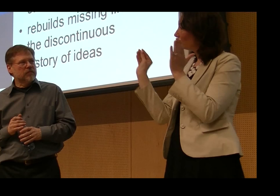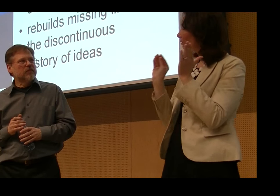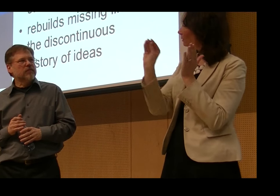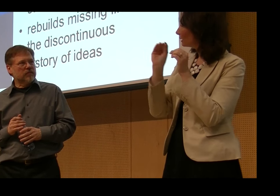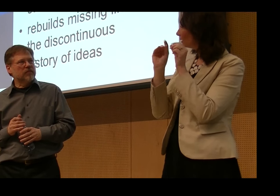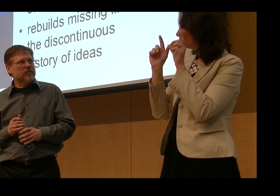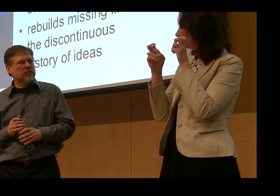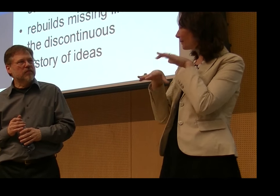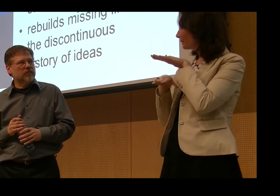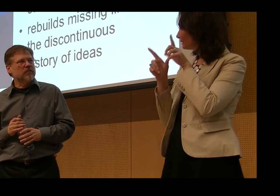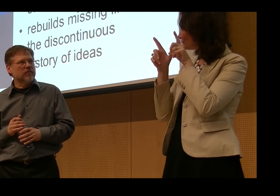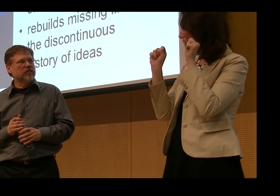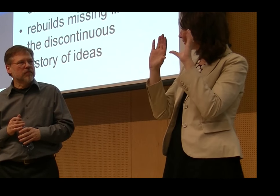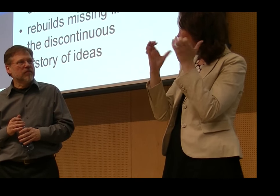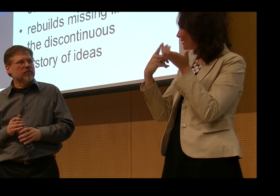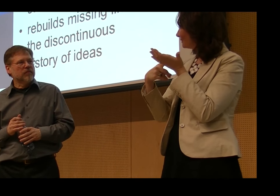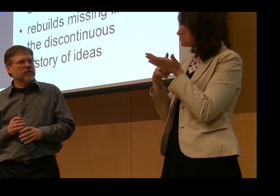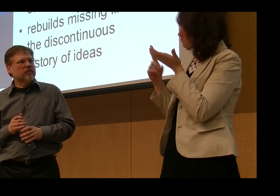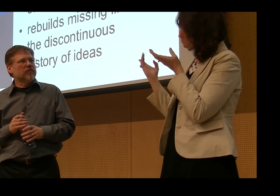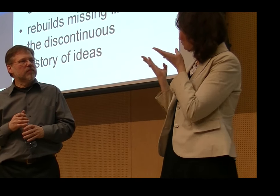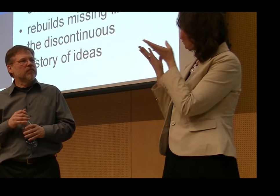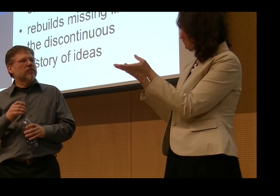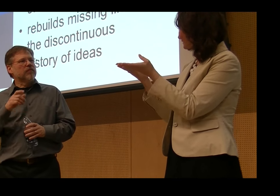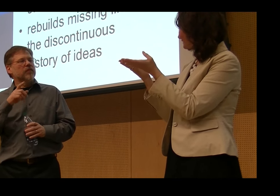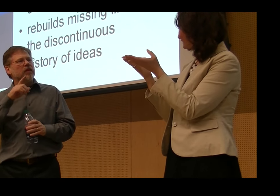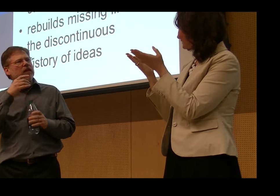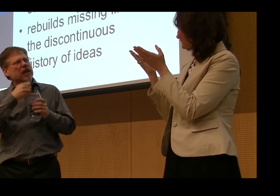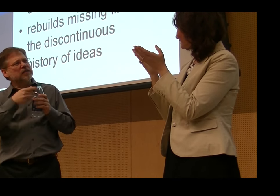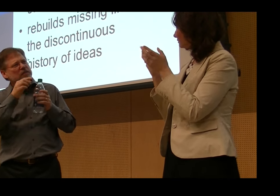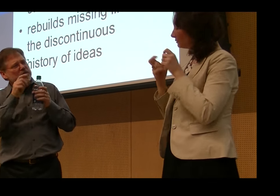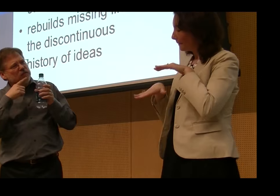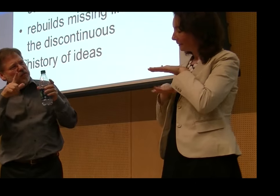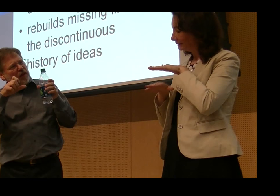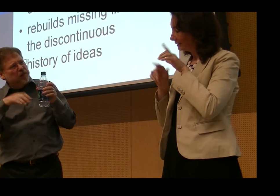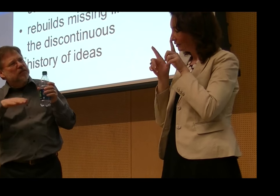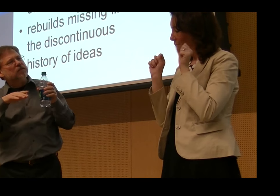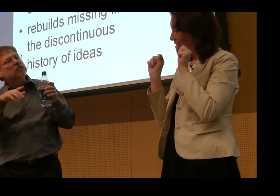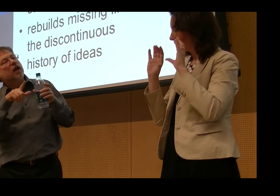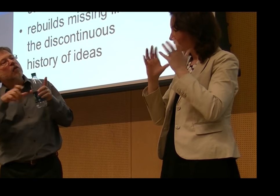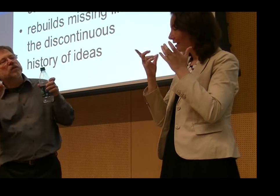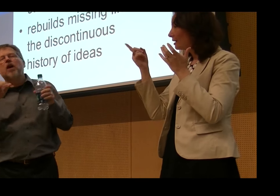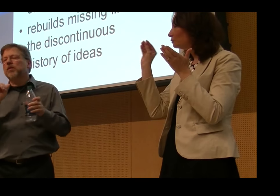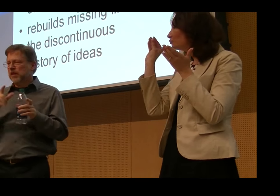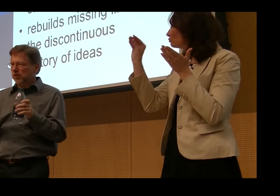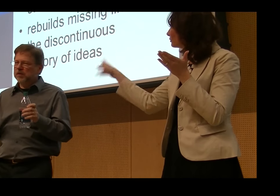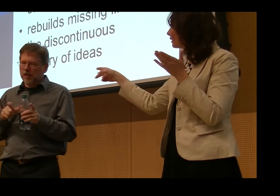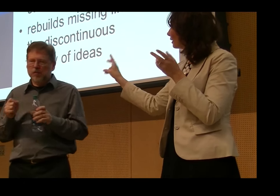the American Sign Language Department, and I'm wondering, would you suggest that the book would be used in,